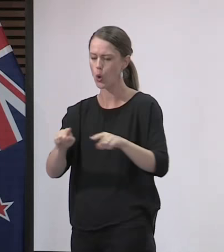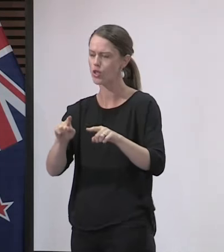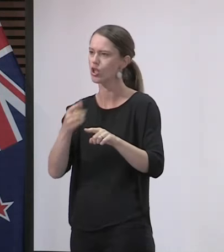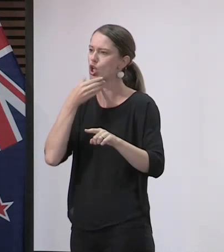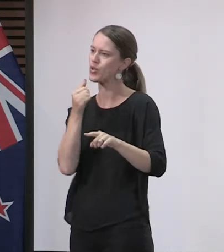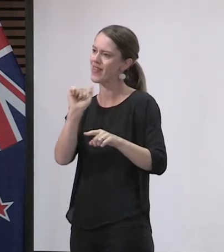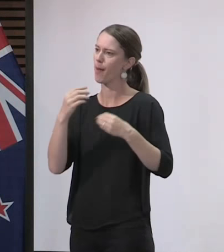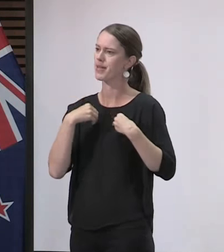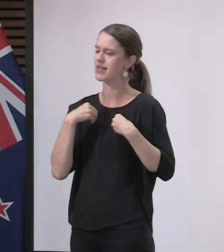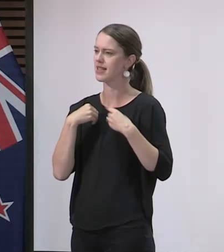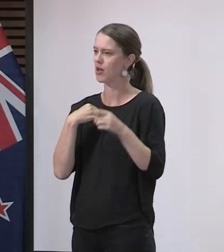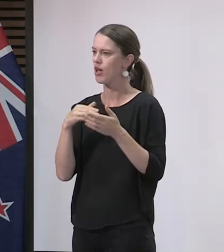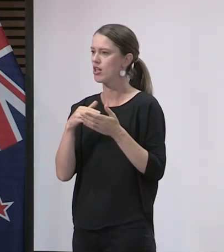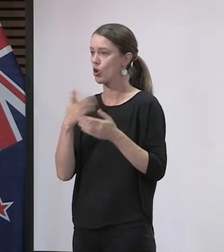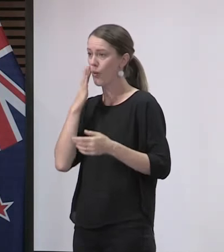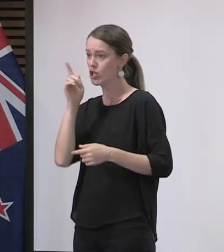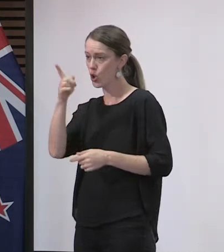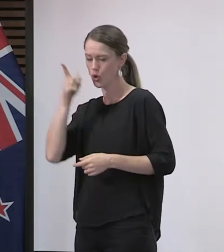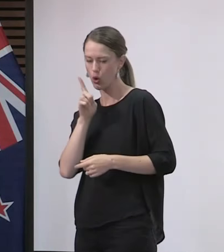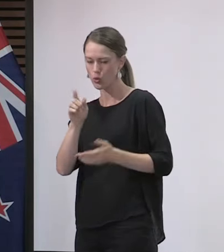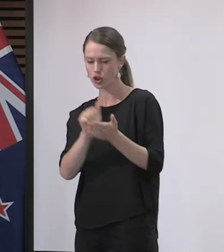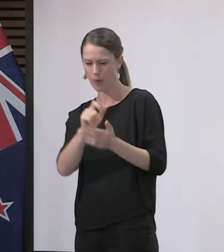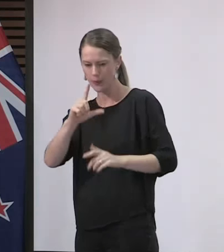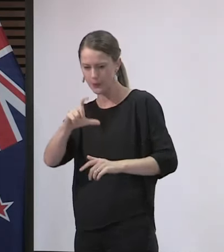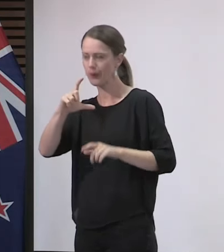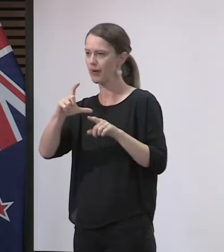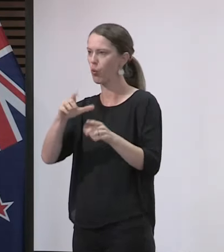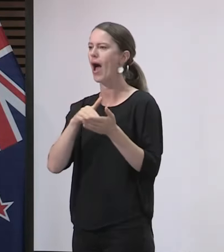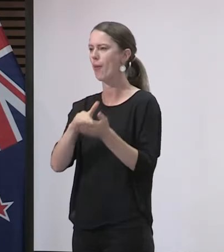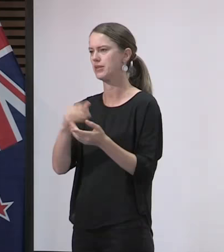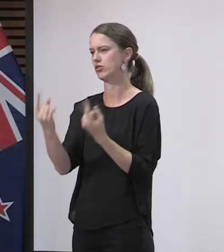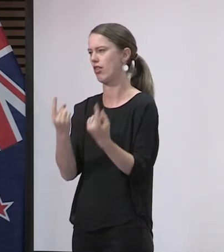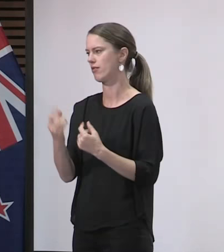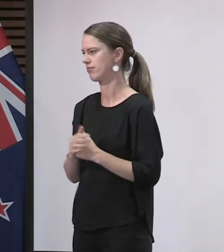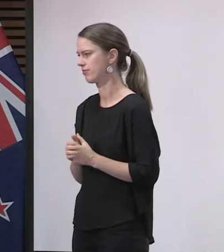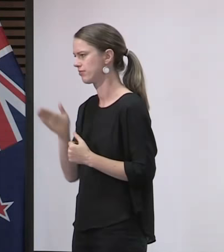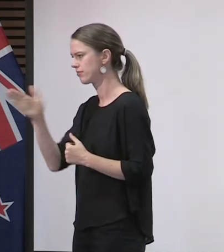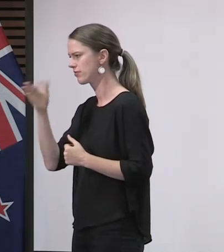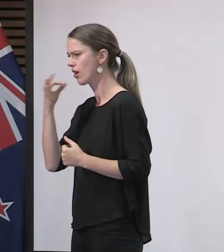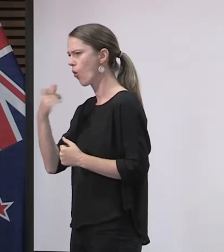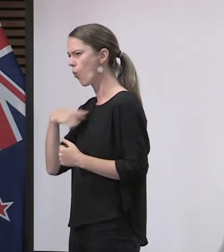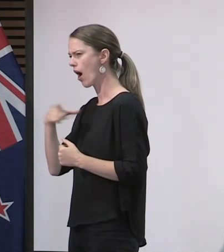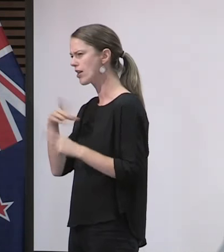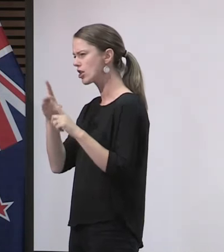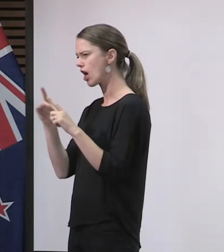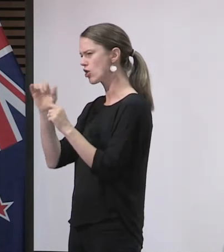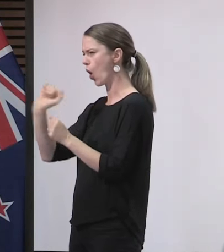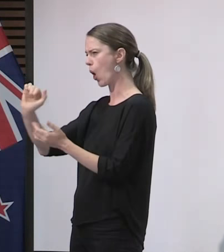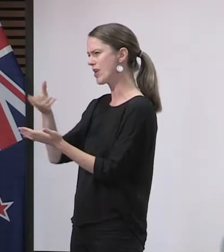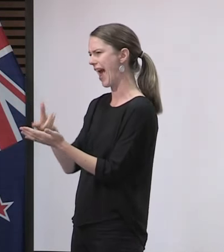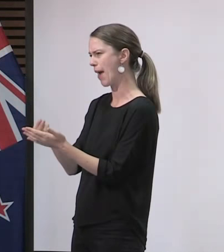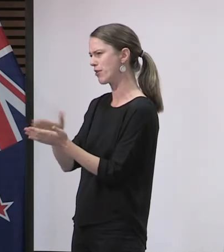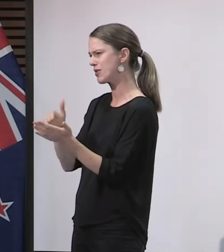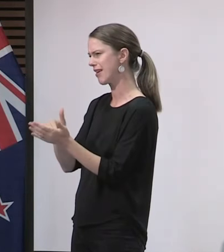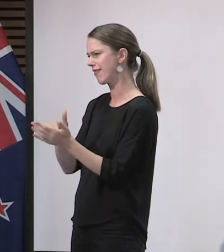that will help both you and other Kiwis. Why did you decide to design your own bespoke solution for this app,